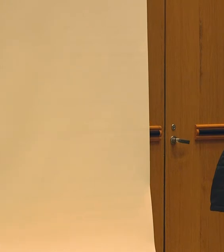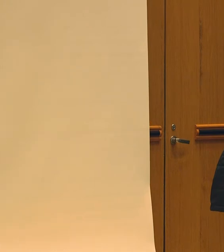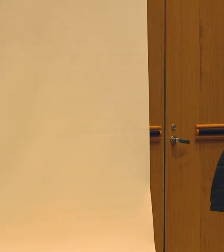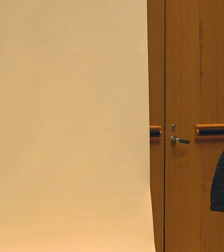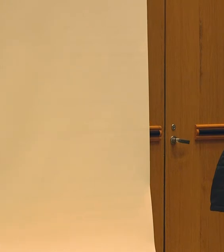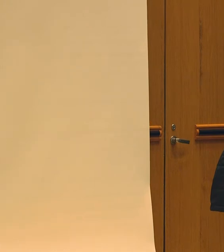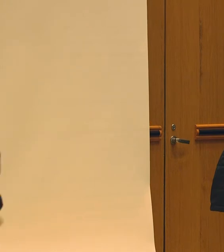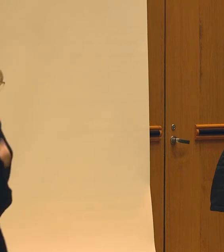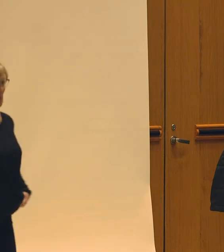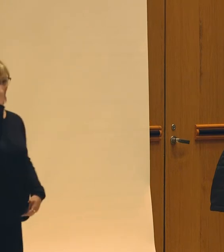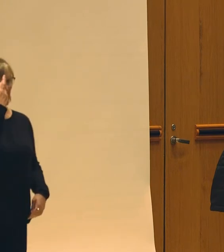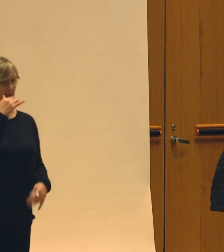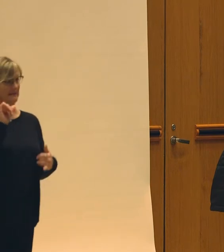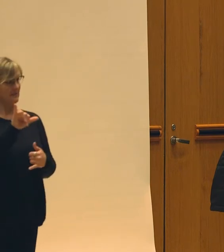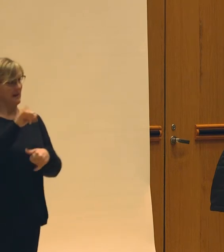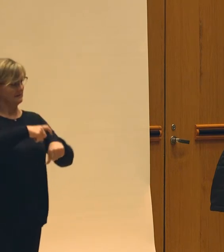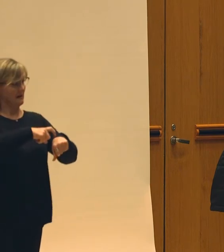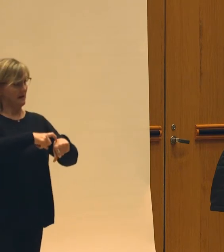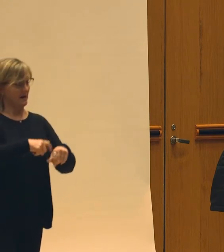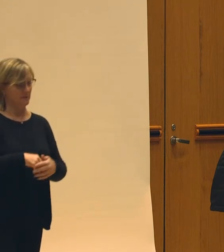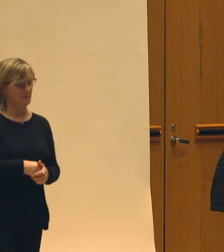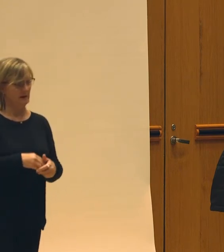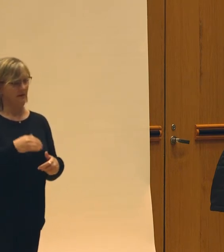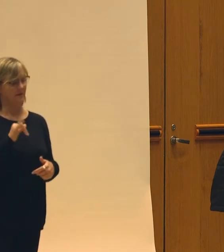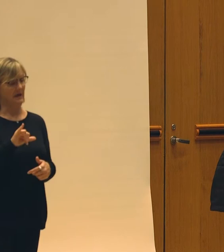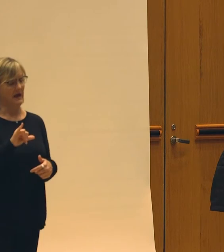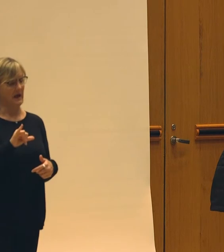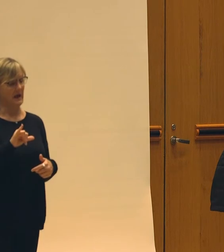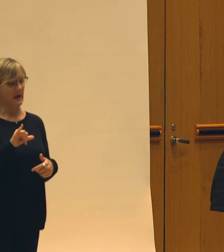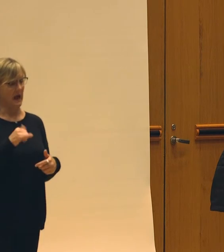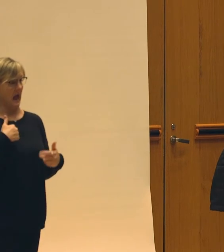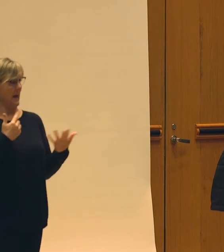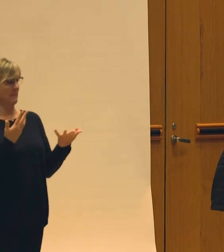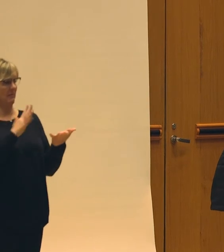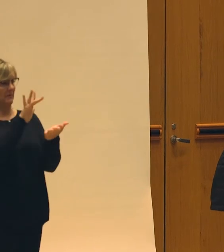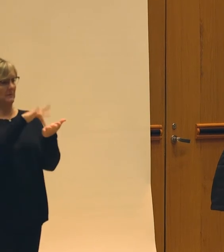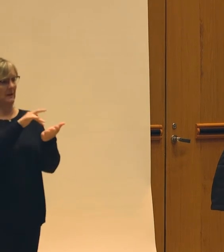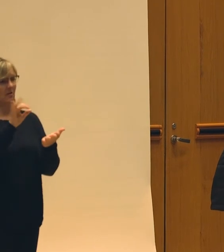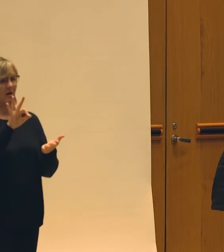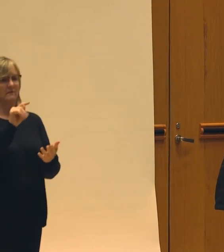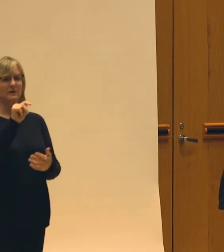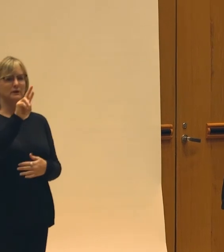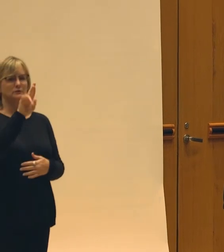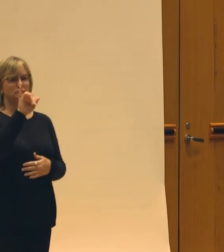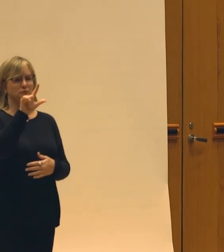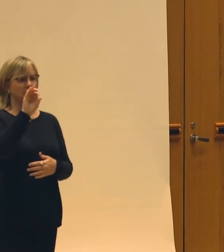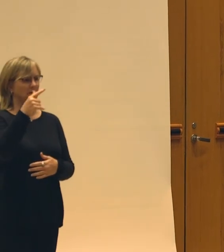that I'm in the midst of a trilogy.